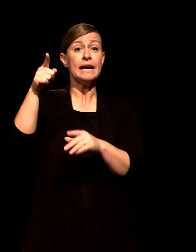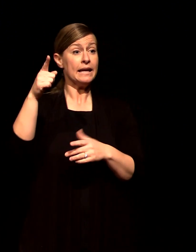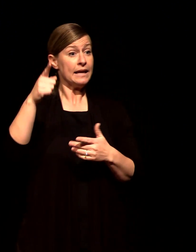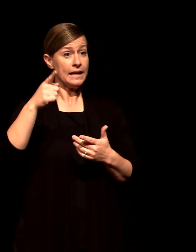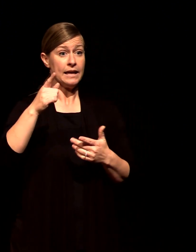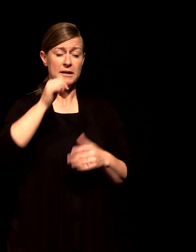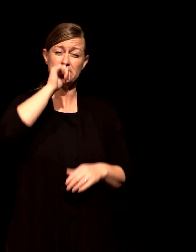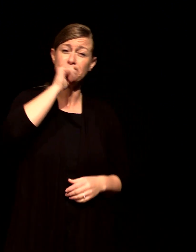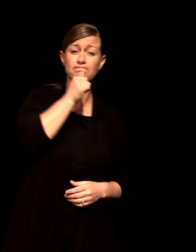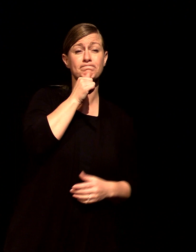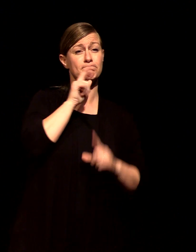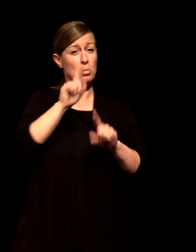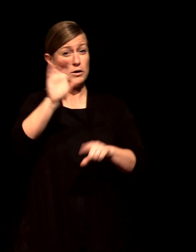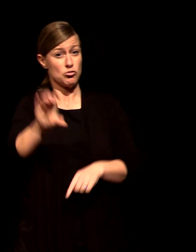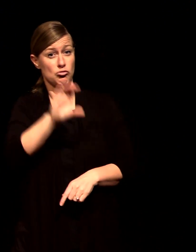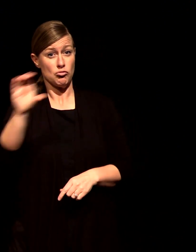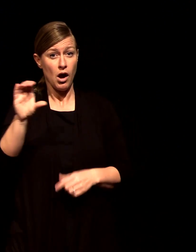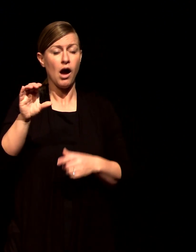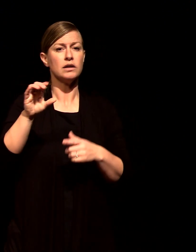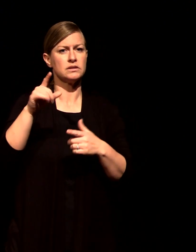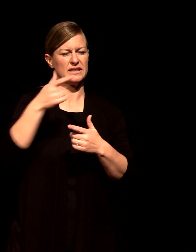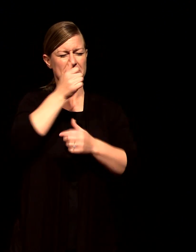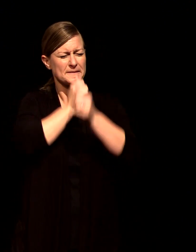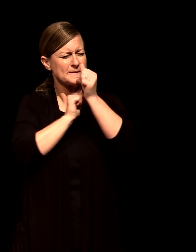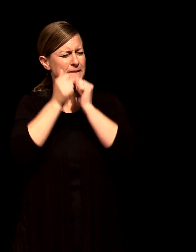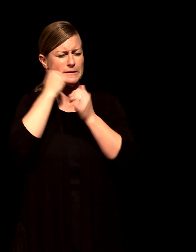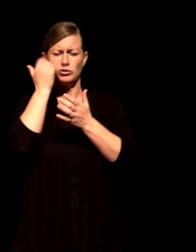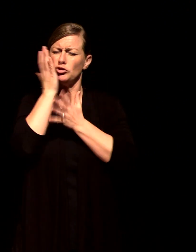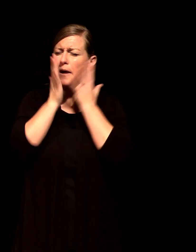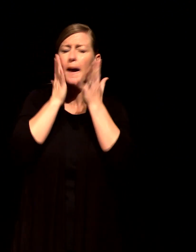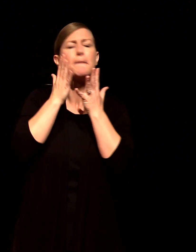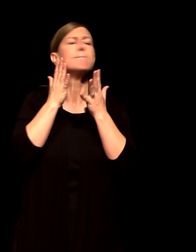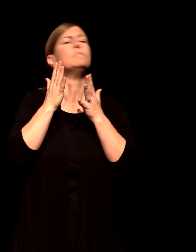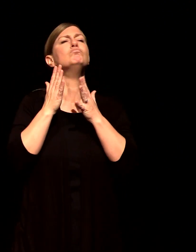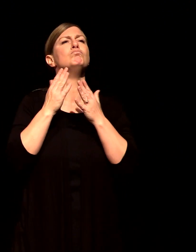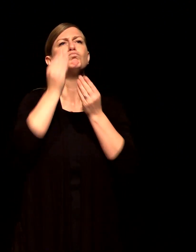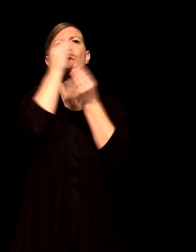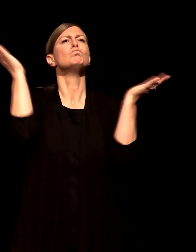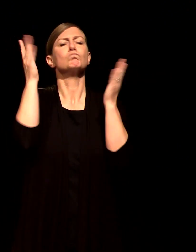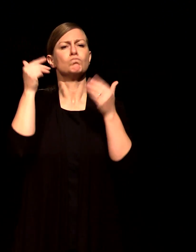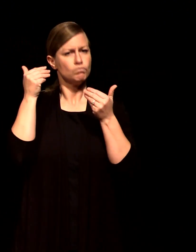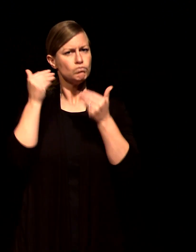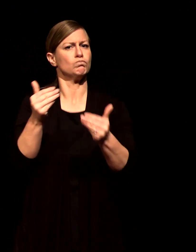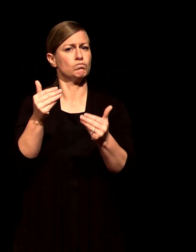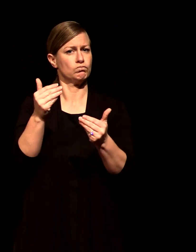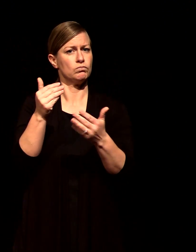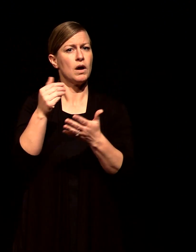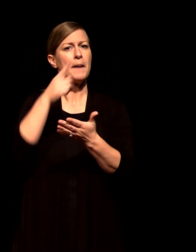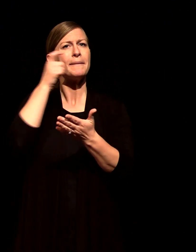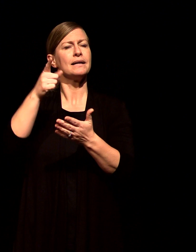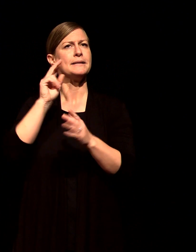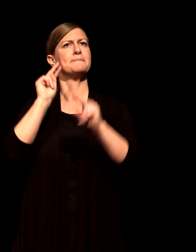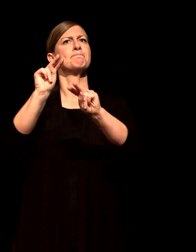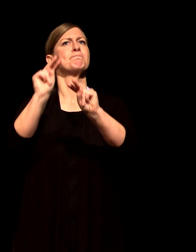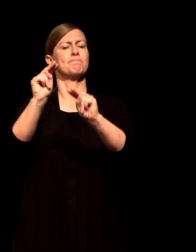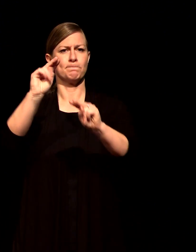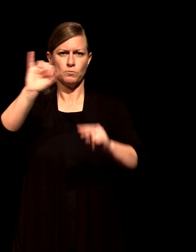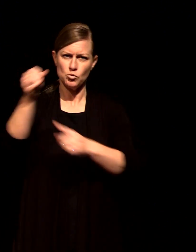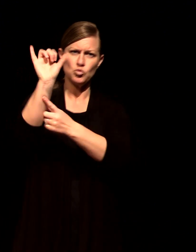he is seated in the place of honor beside God's throne because of the joy awaiting him